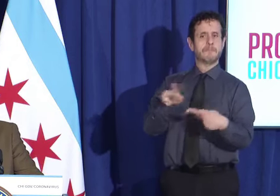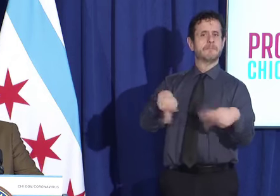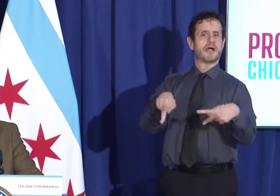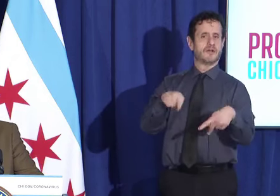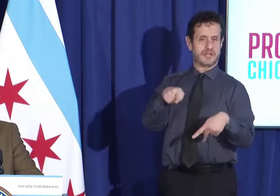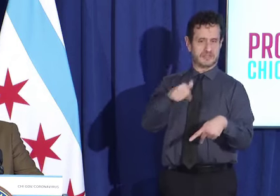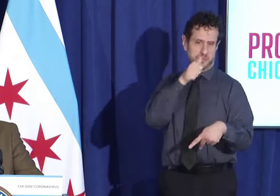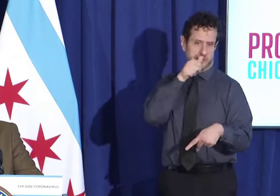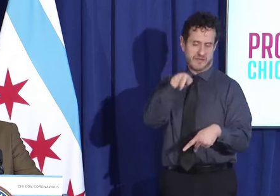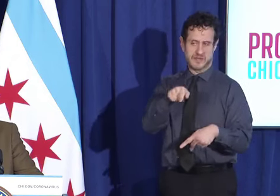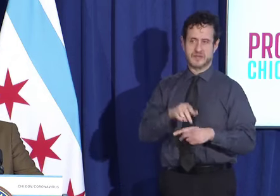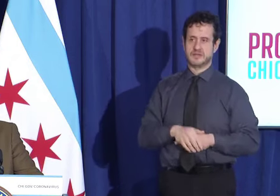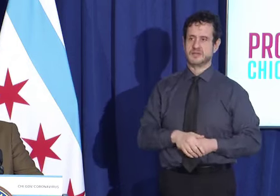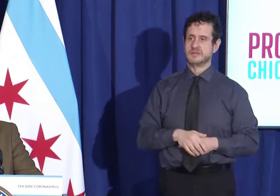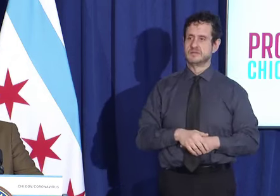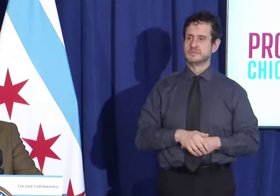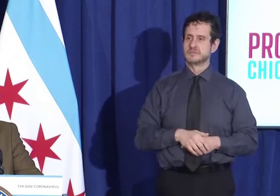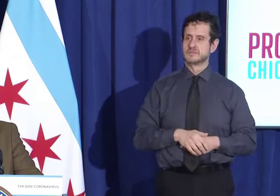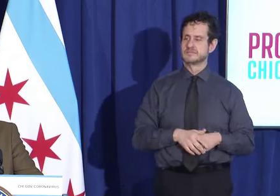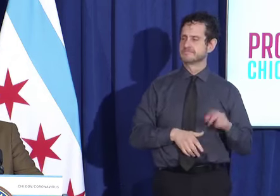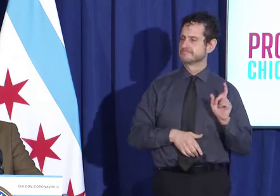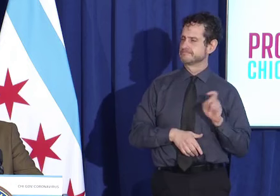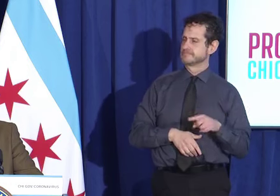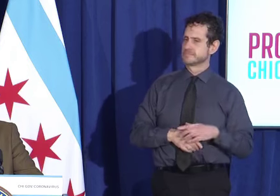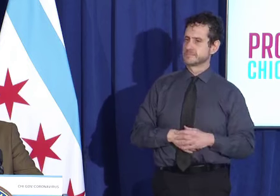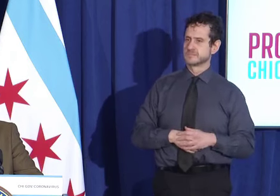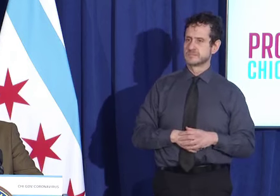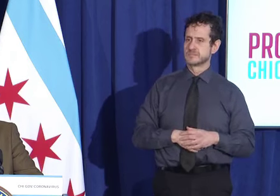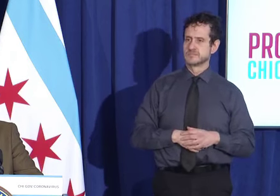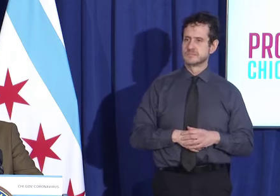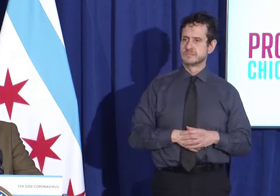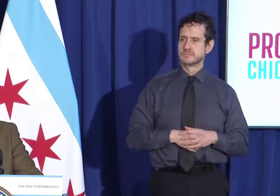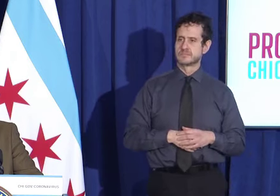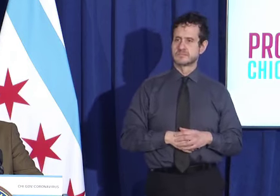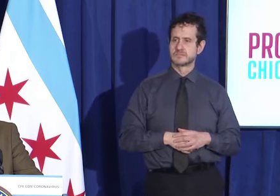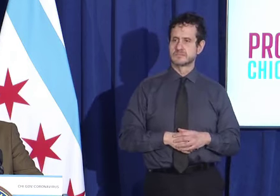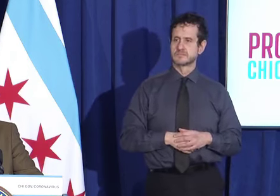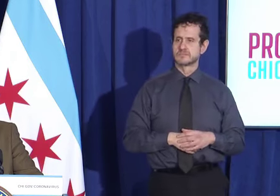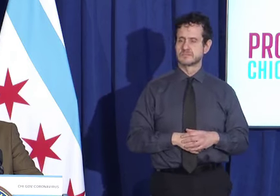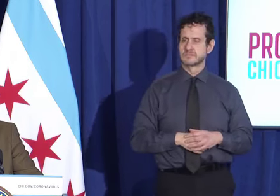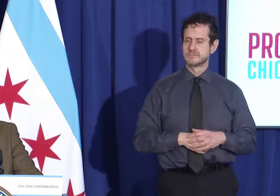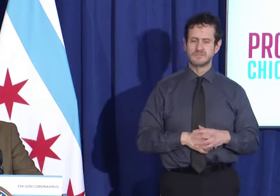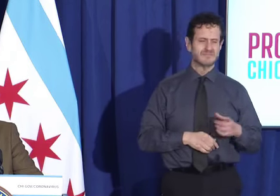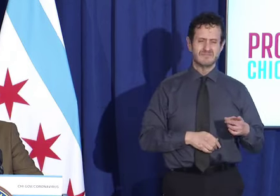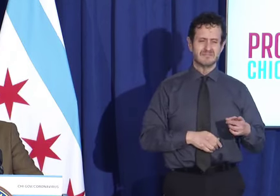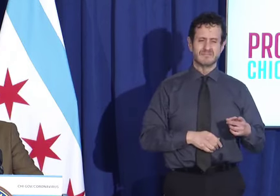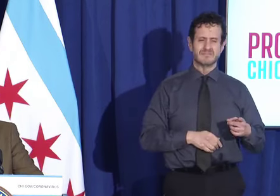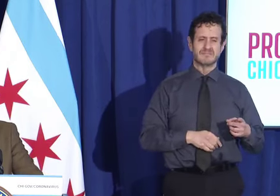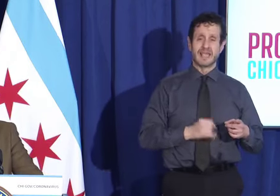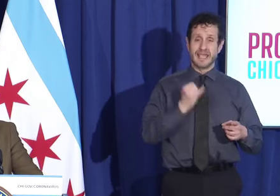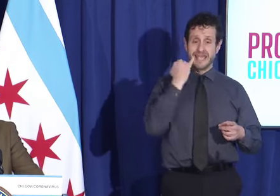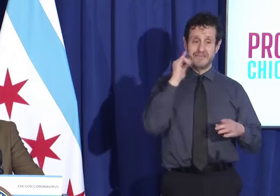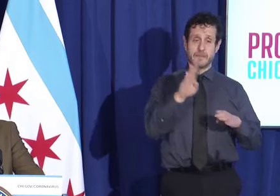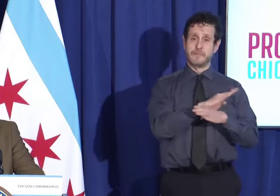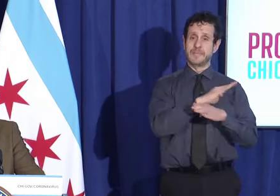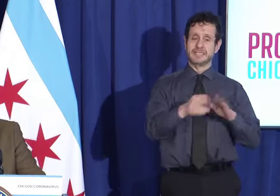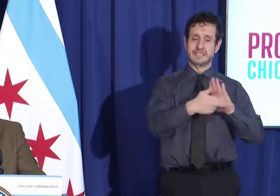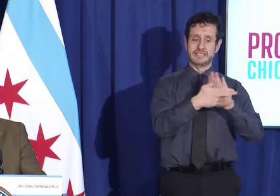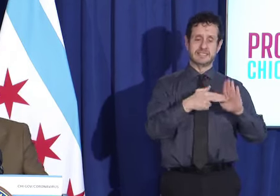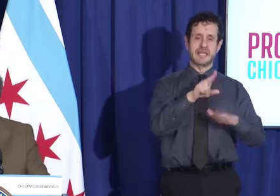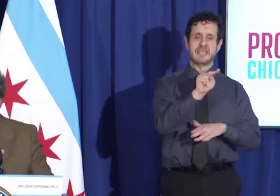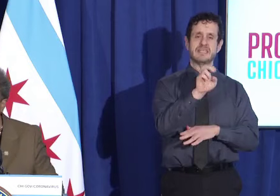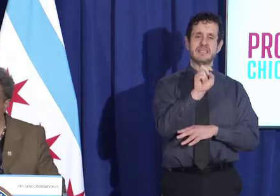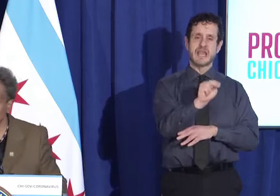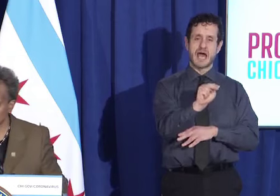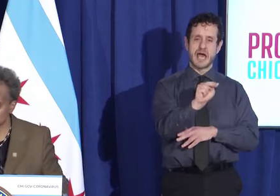Morrell asks, why are any non-essential businesses allowed to stay open at all, let alone until 11 p